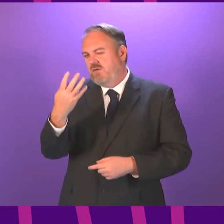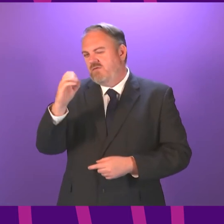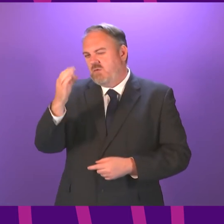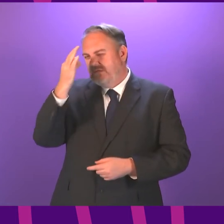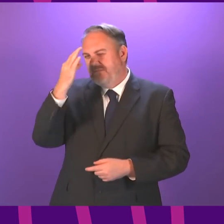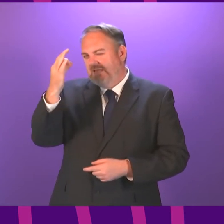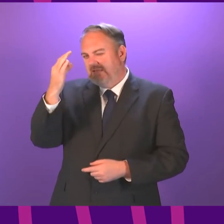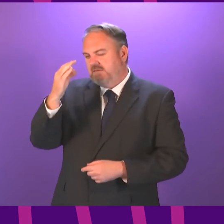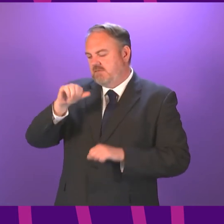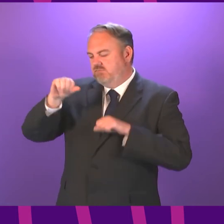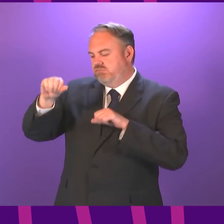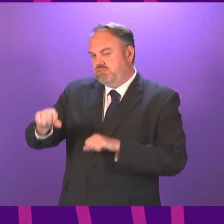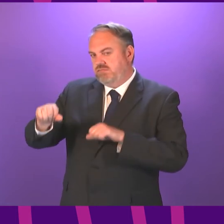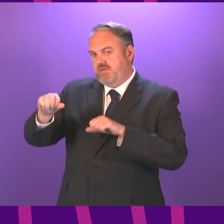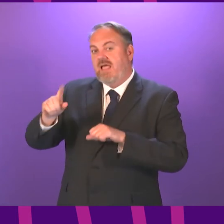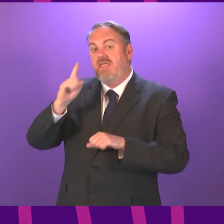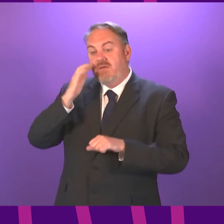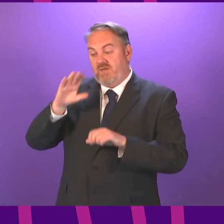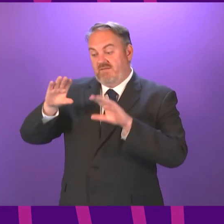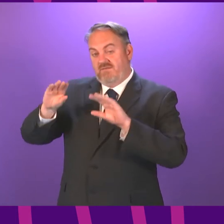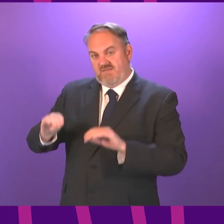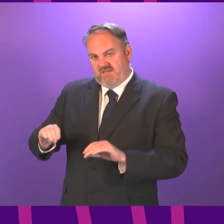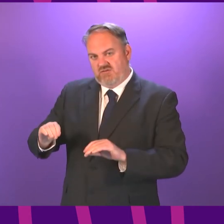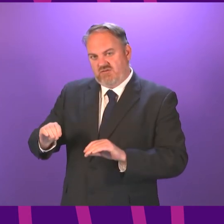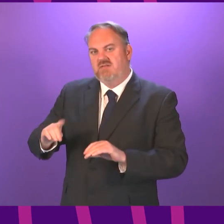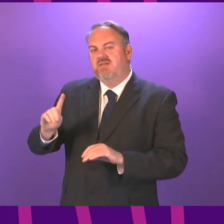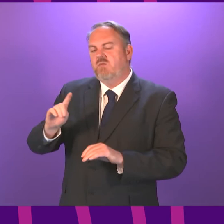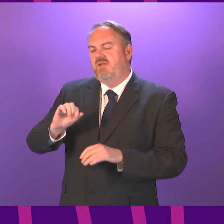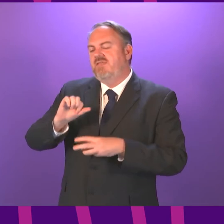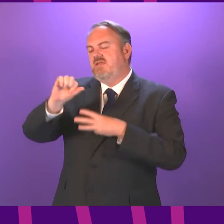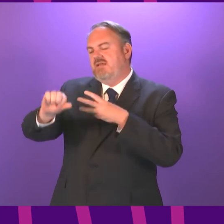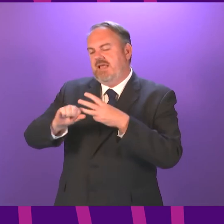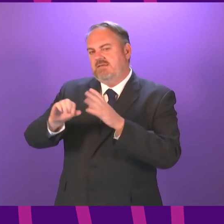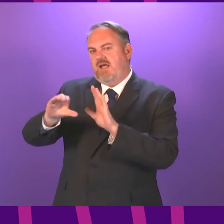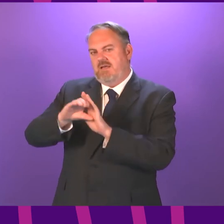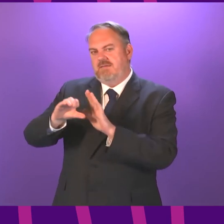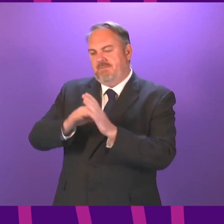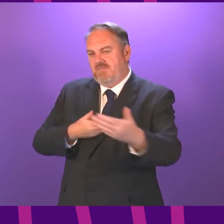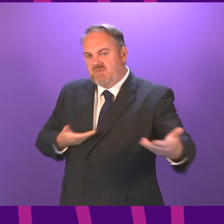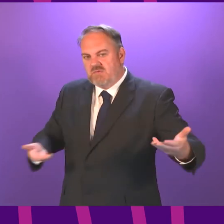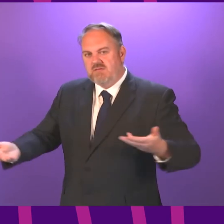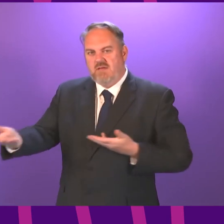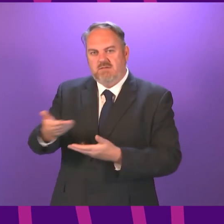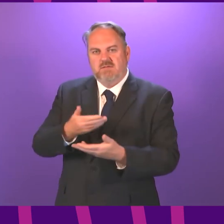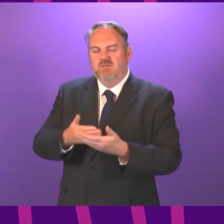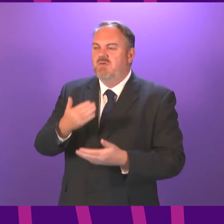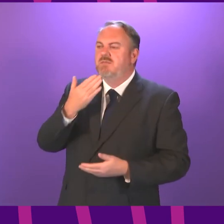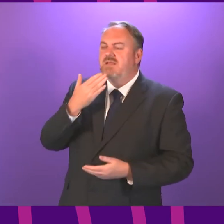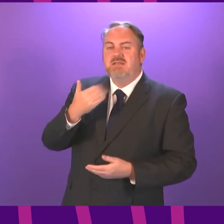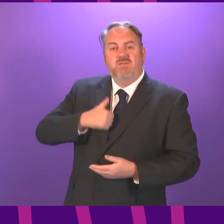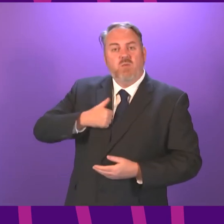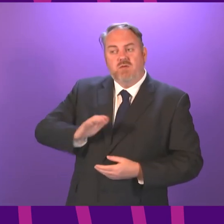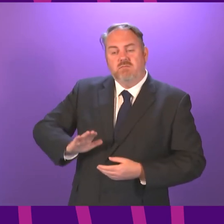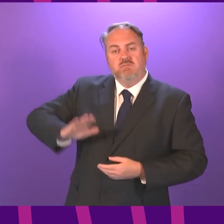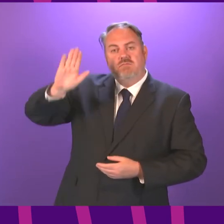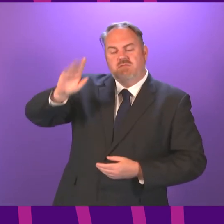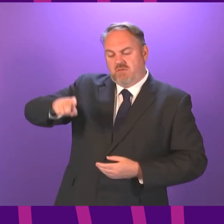questions, after which we'll move on to the next item of business. And it would be helpful if members who wish to ask a question were to press the request